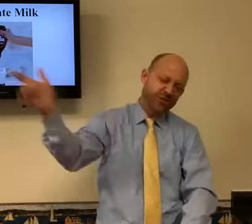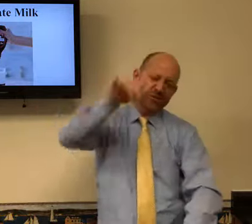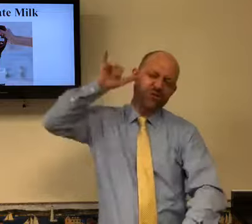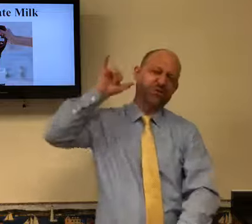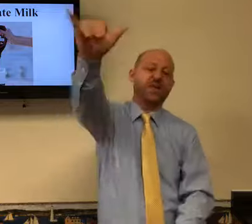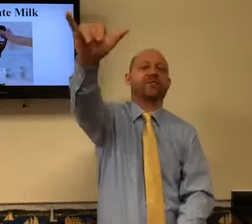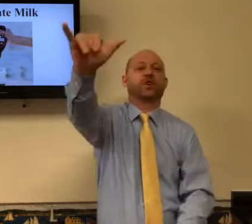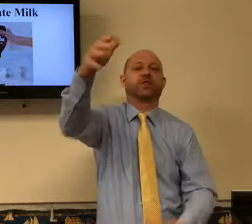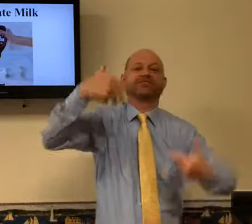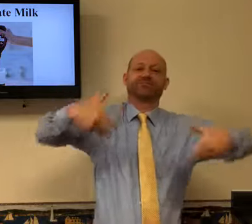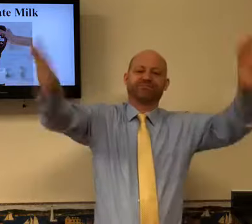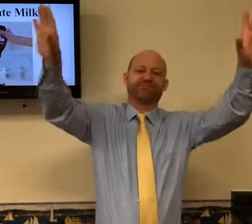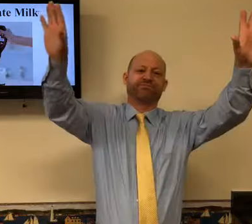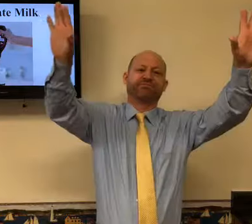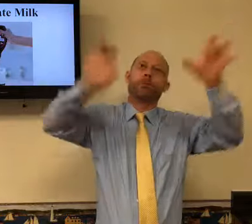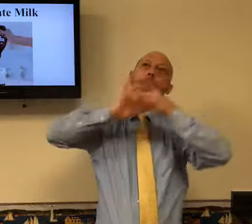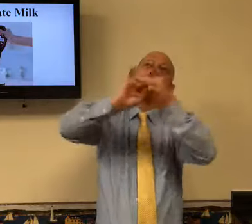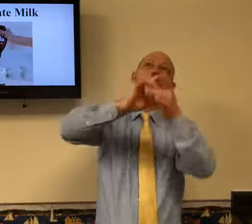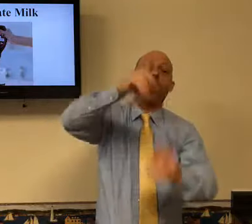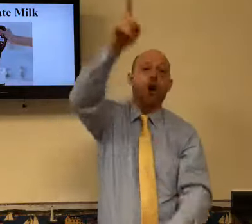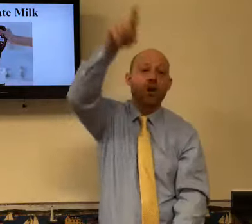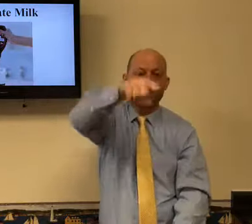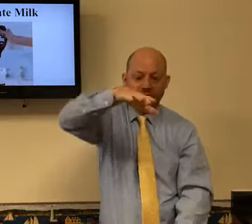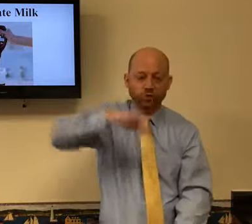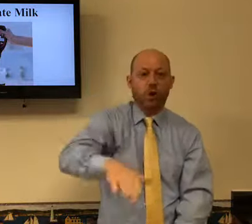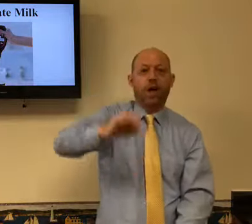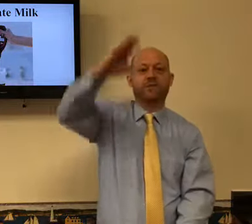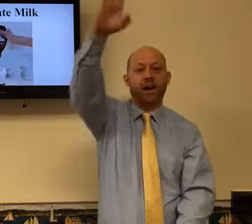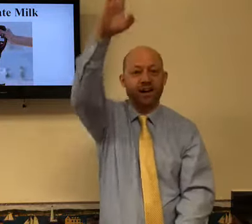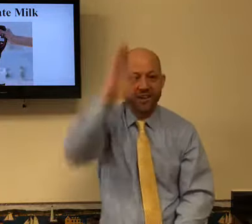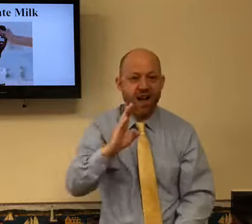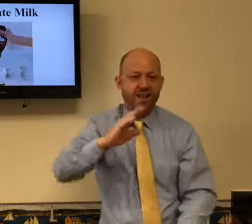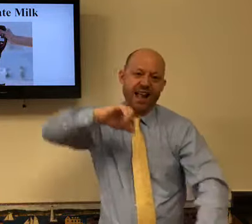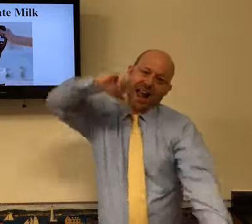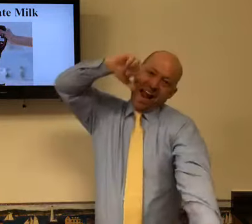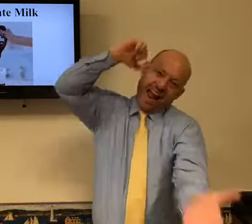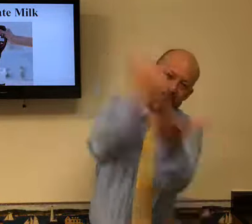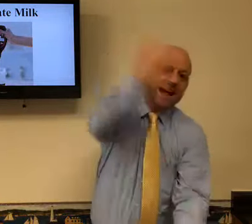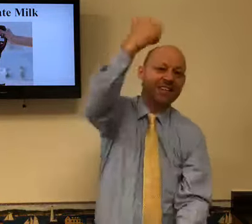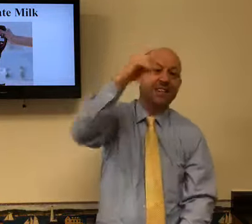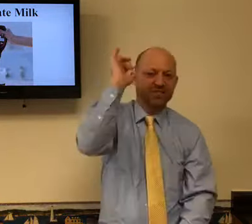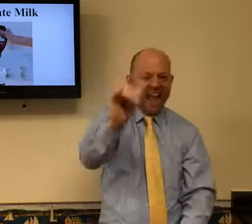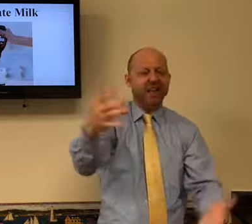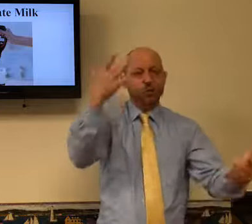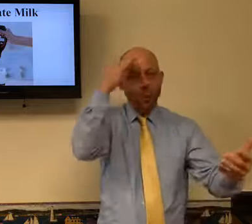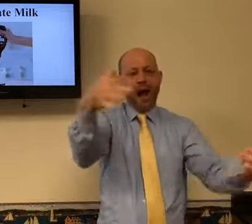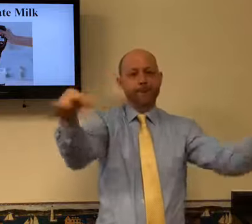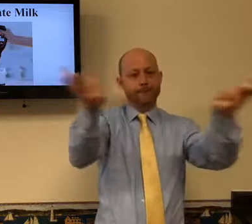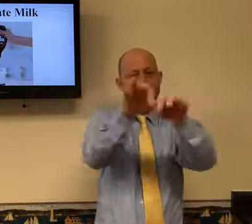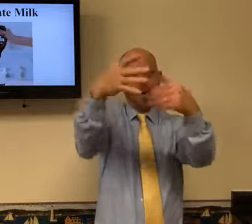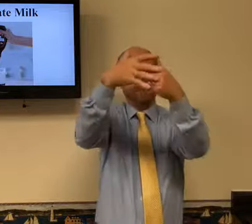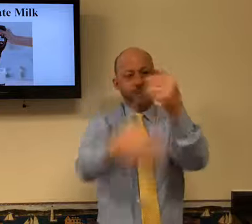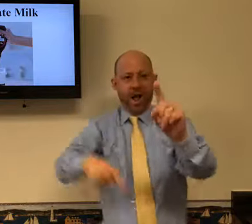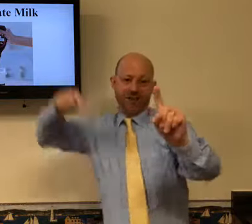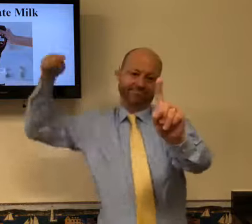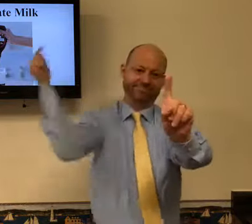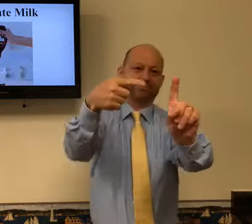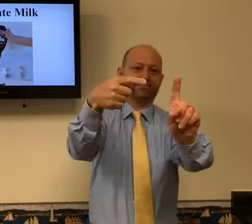When he came into your heart, he can never leave. He's with you forever. You are his child. You are a child of God. The